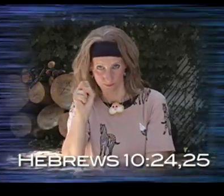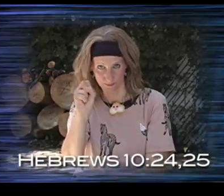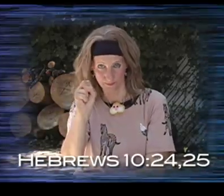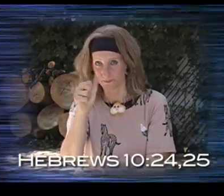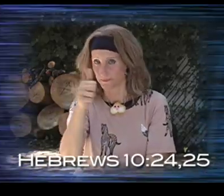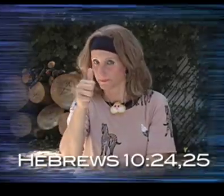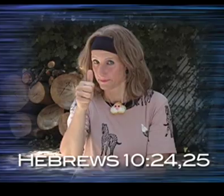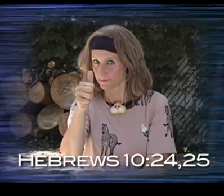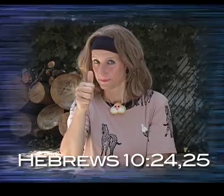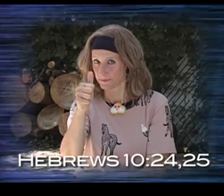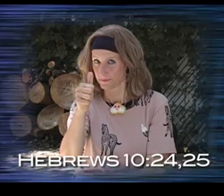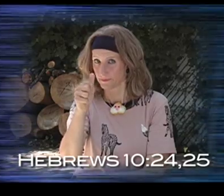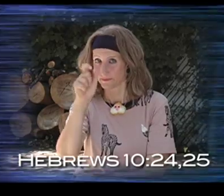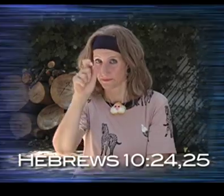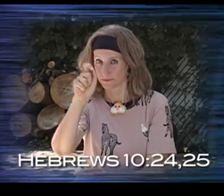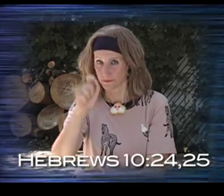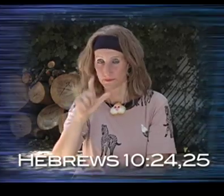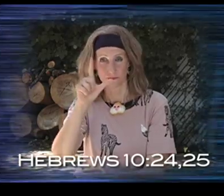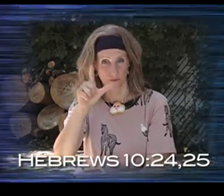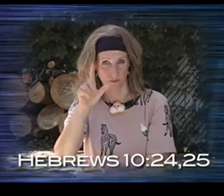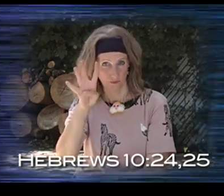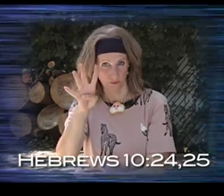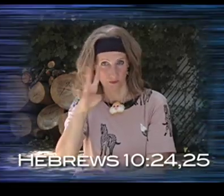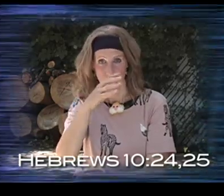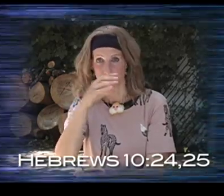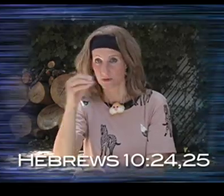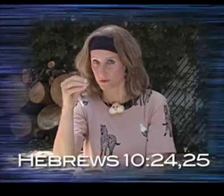chapter 10 verses 24 and 25